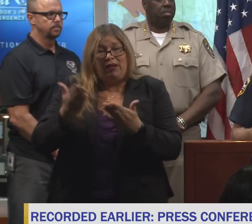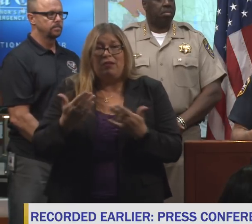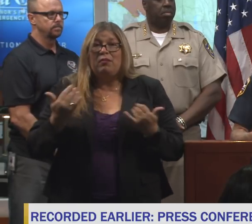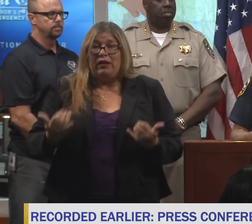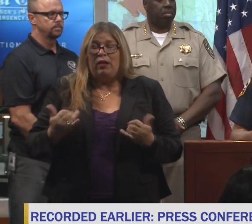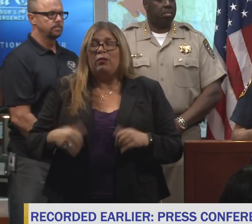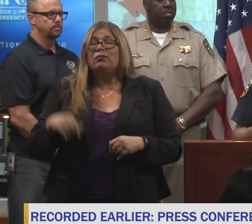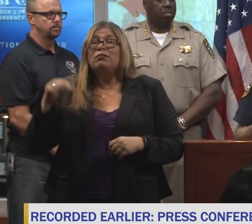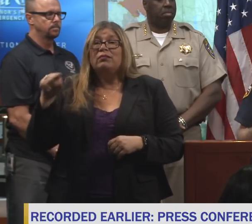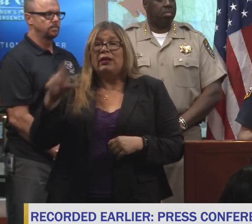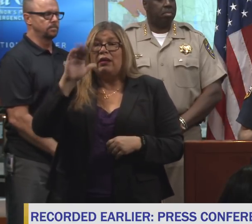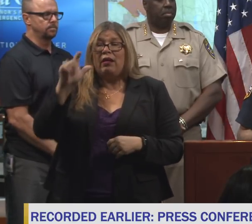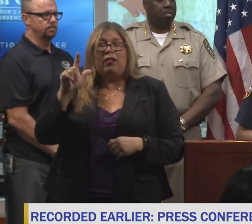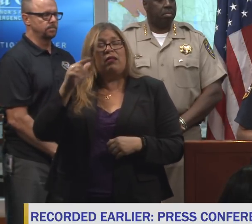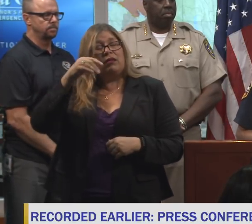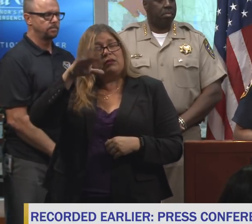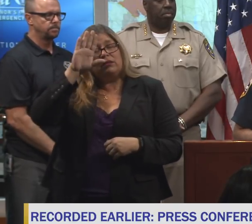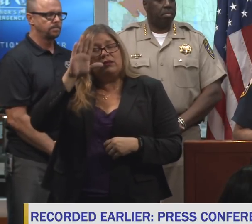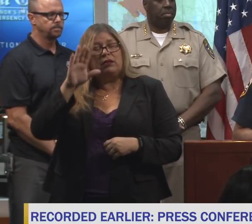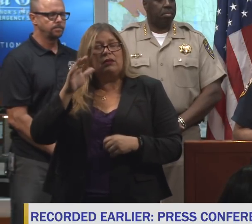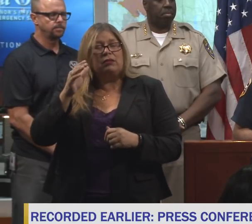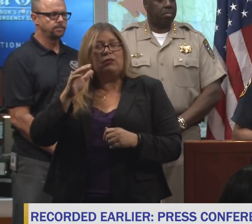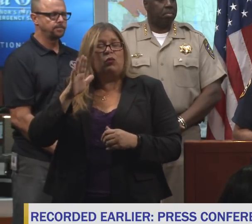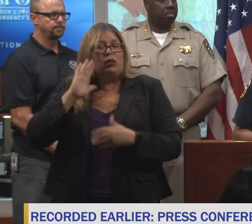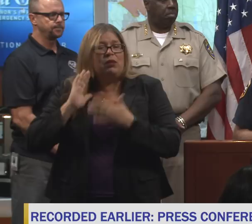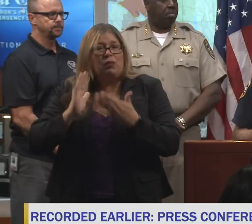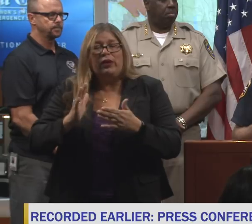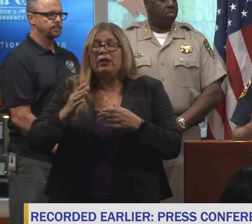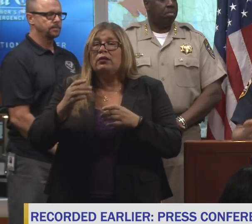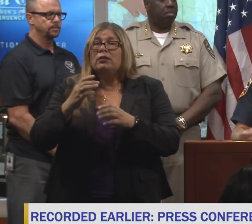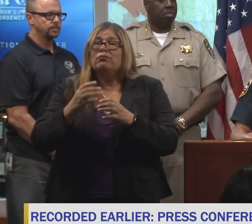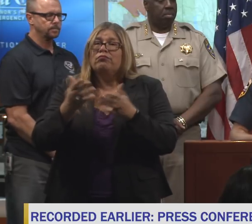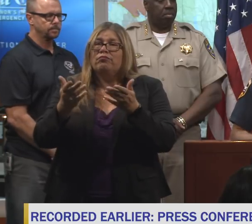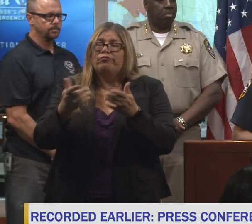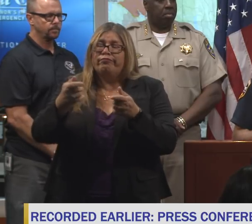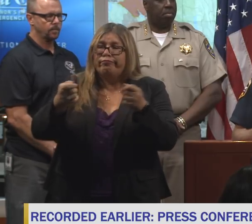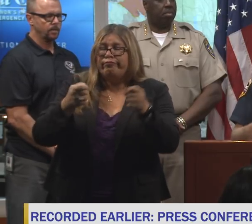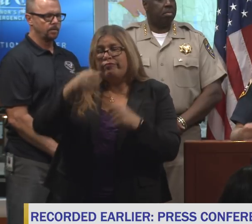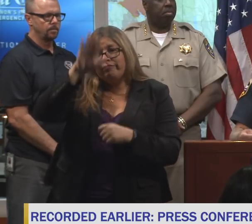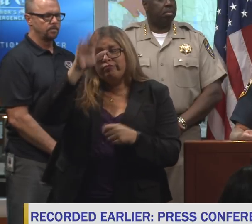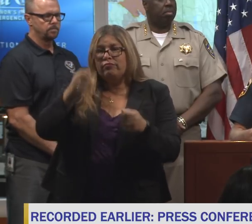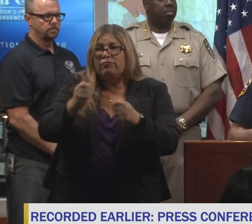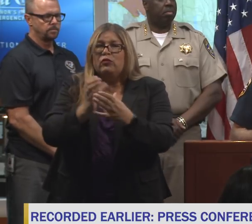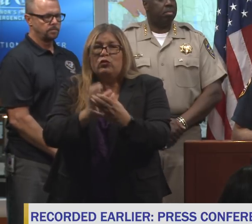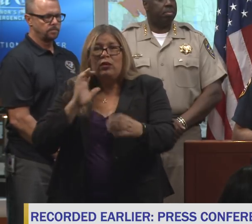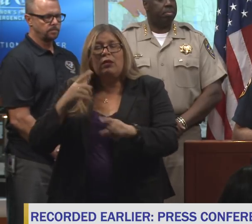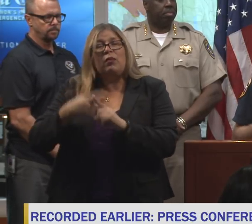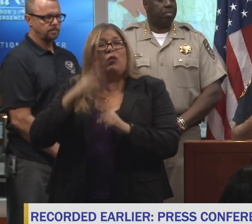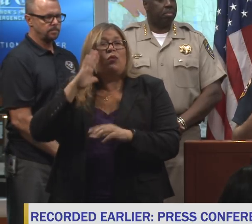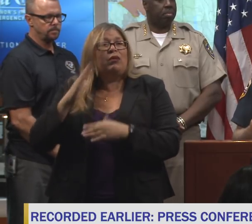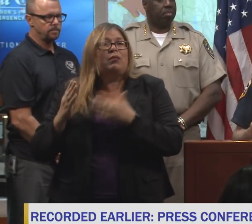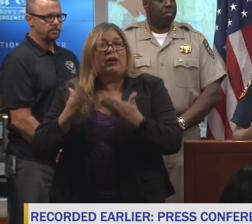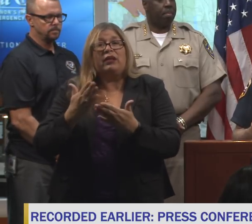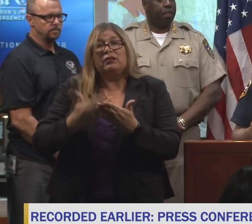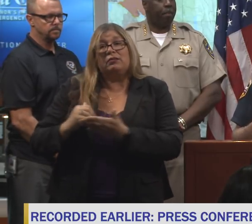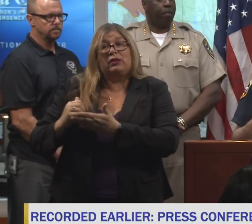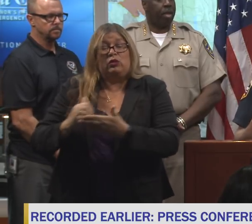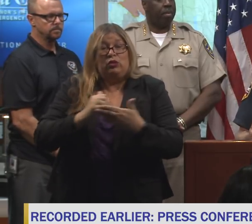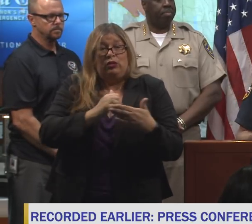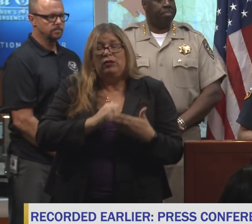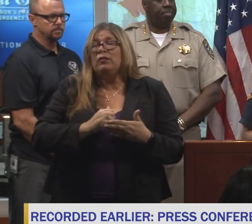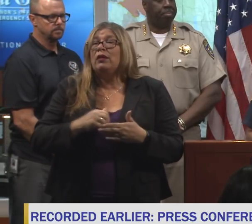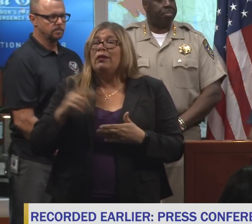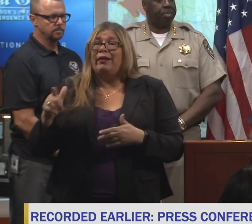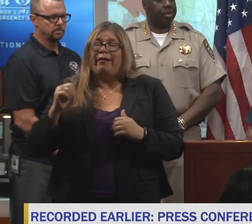only provide additional capacity on our fire engines, but will provide some opportunity to provide relief so that we can, excuse me,